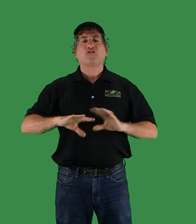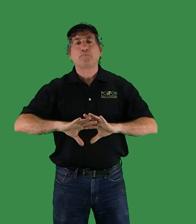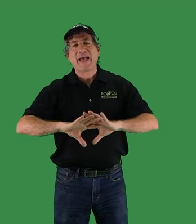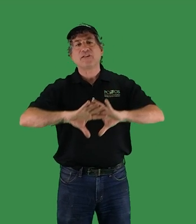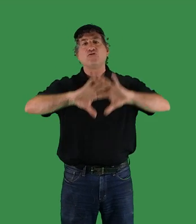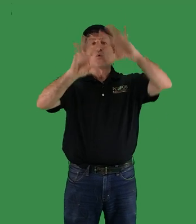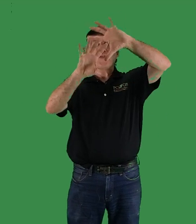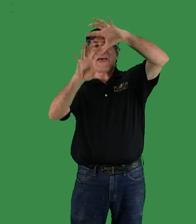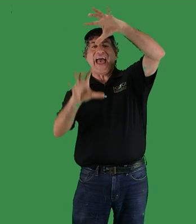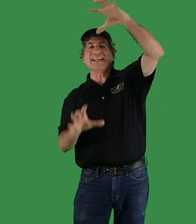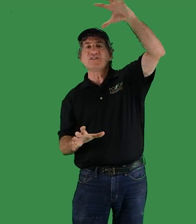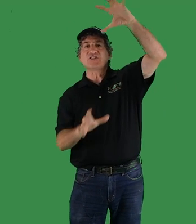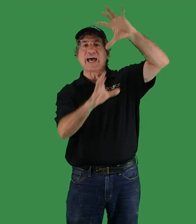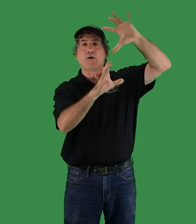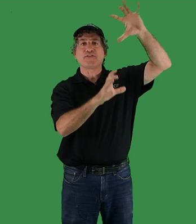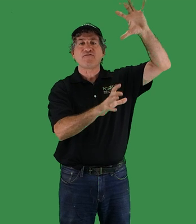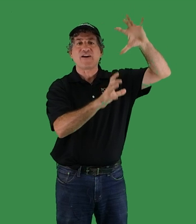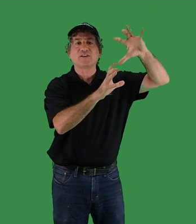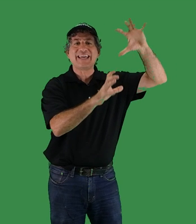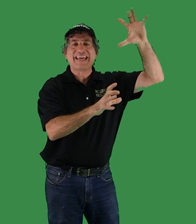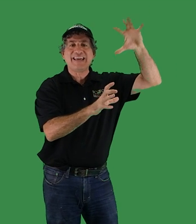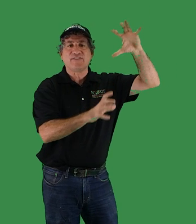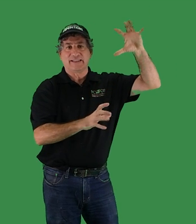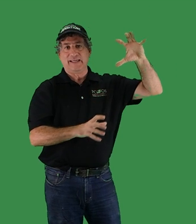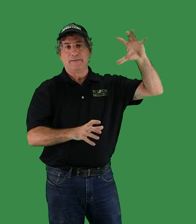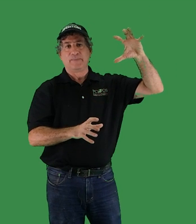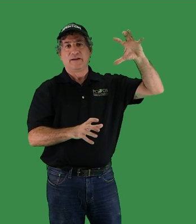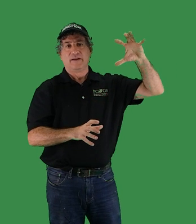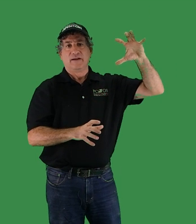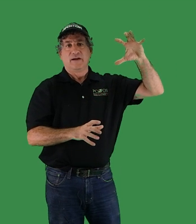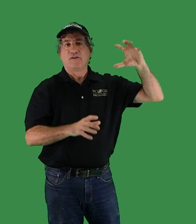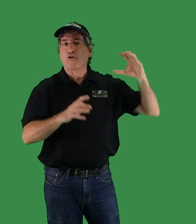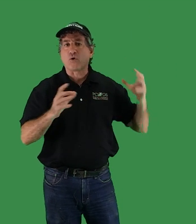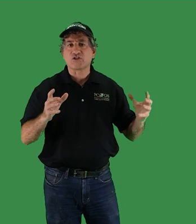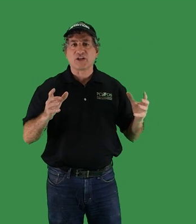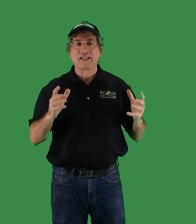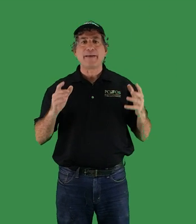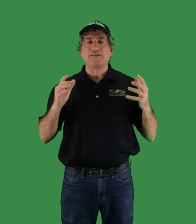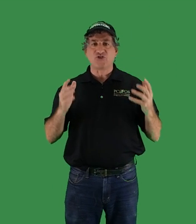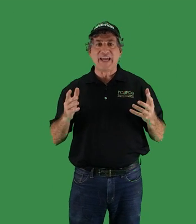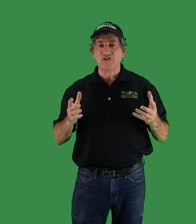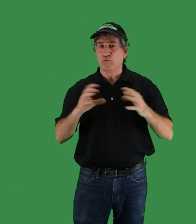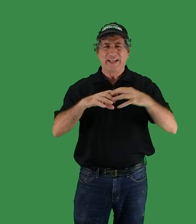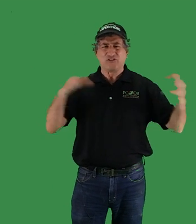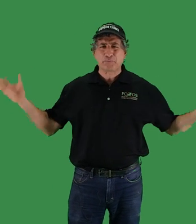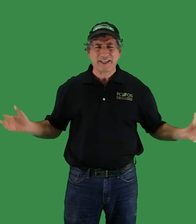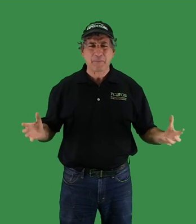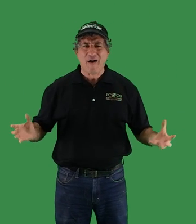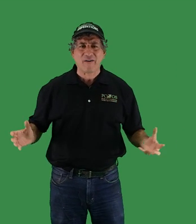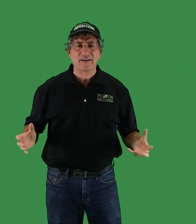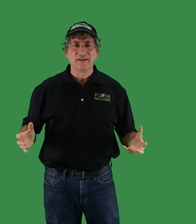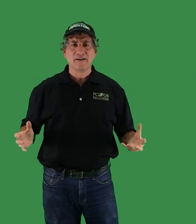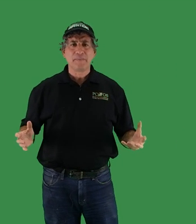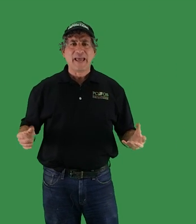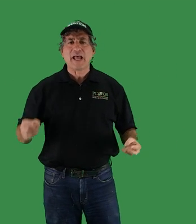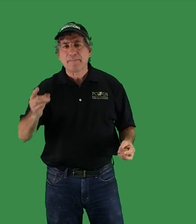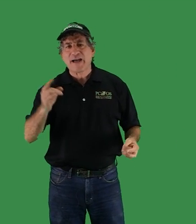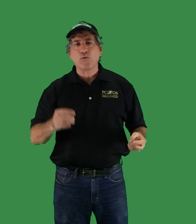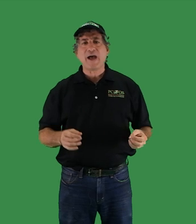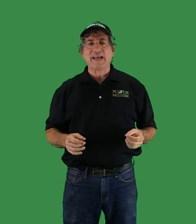spanned north and south fairly evenly. Of course the climate changed when it split apart. And by the way,